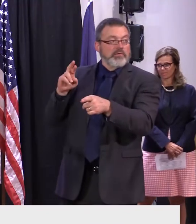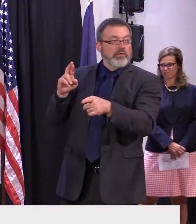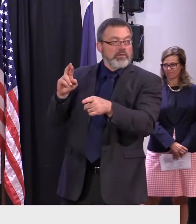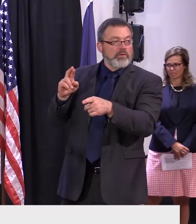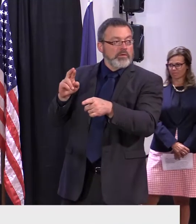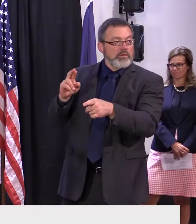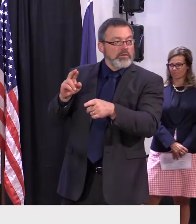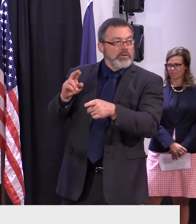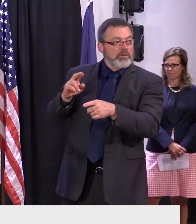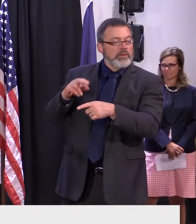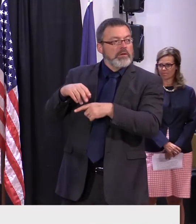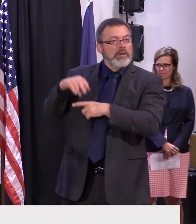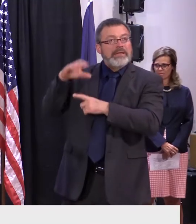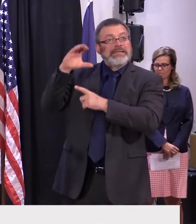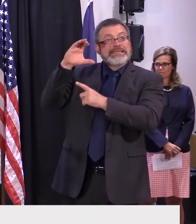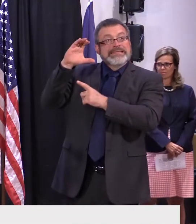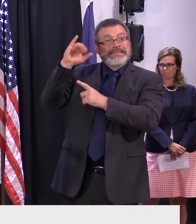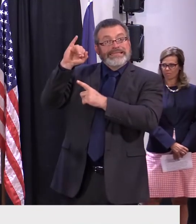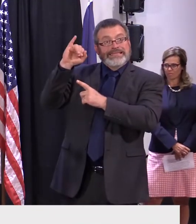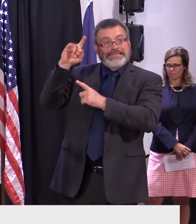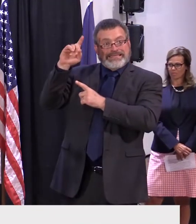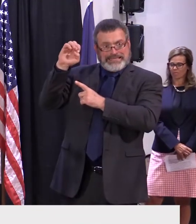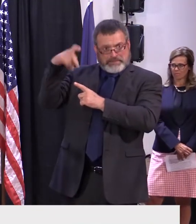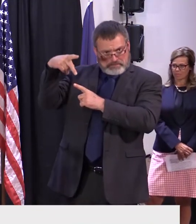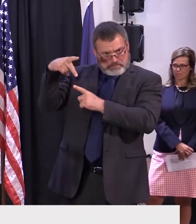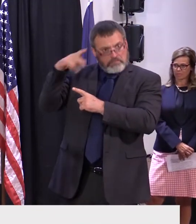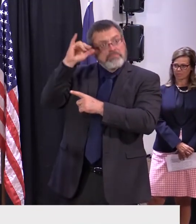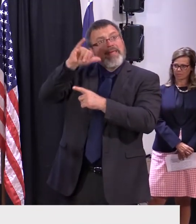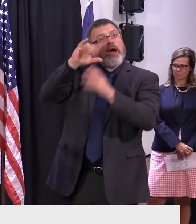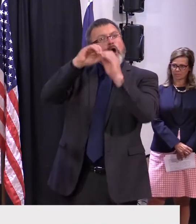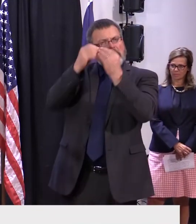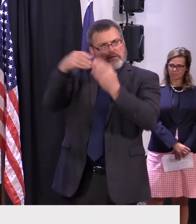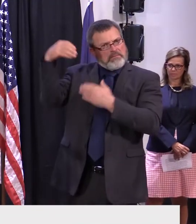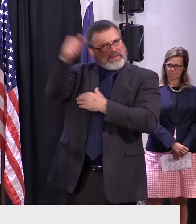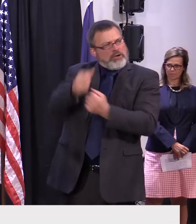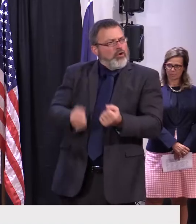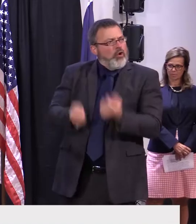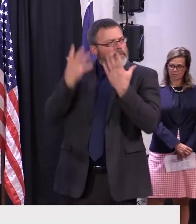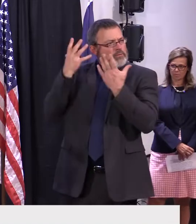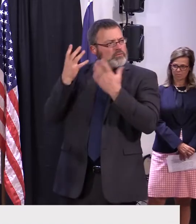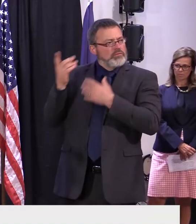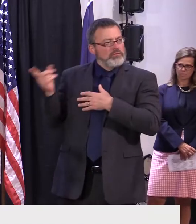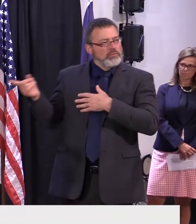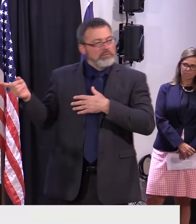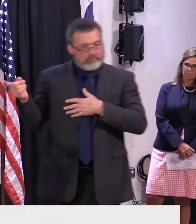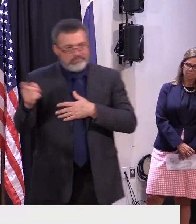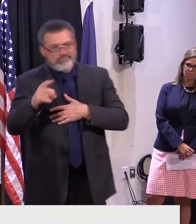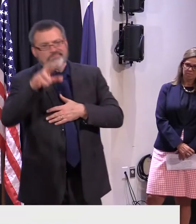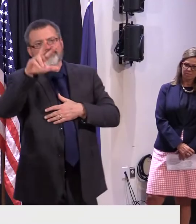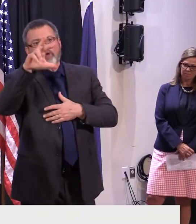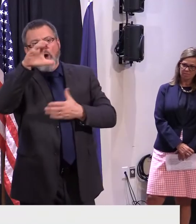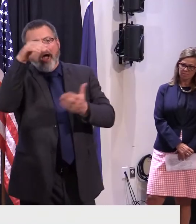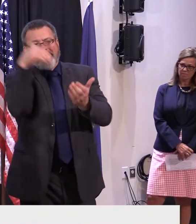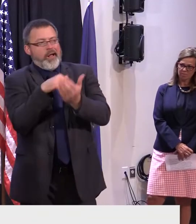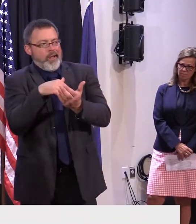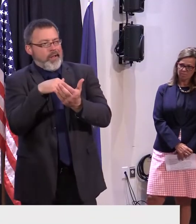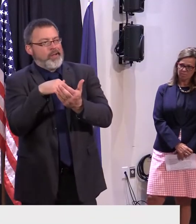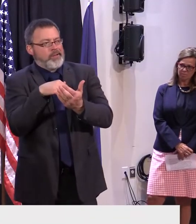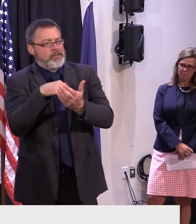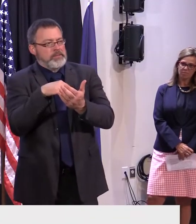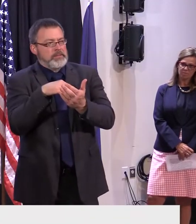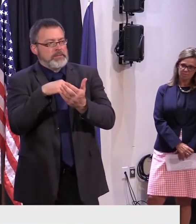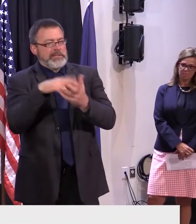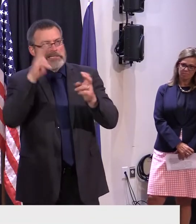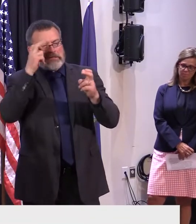The appropriation was for $300,000. And I believe our contract with them was for half of that. We're going to see how they